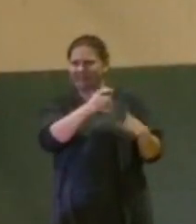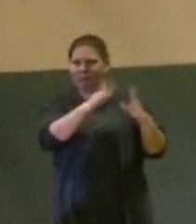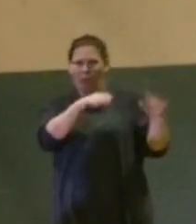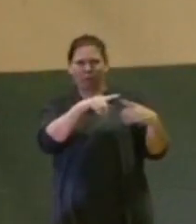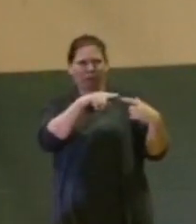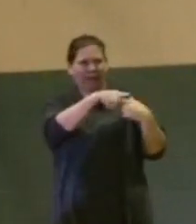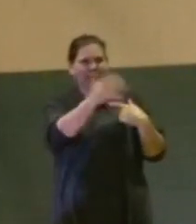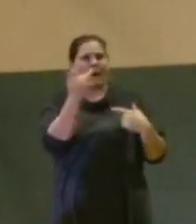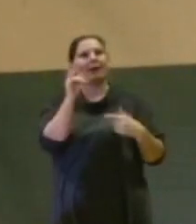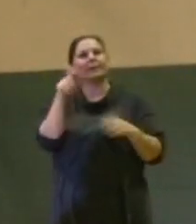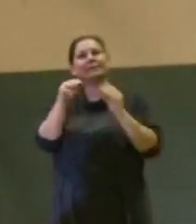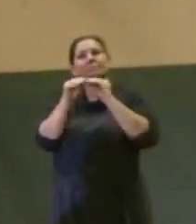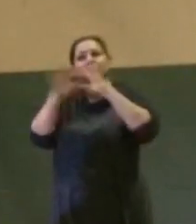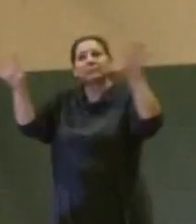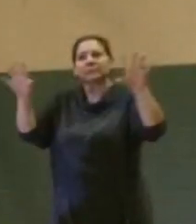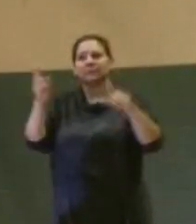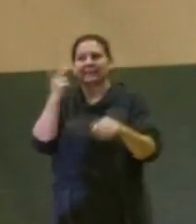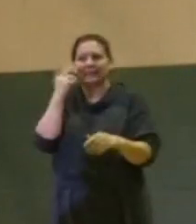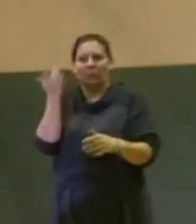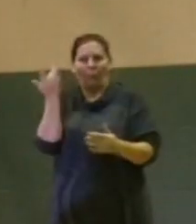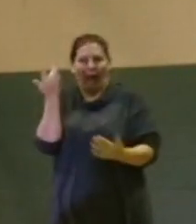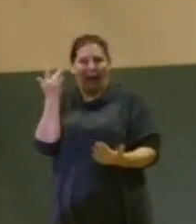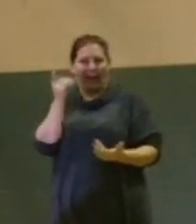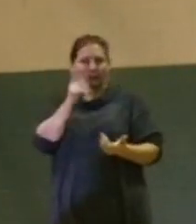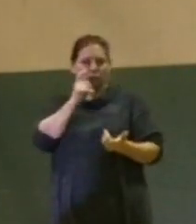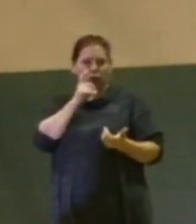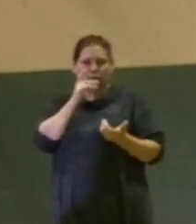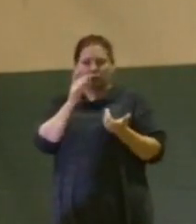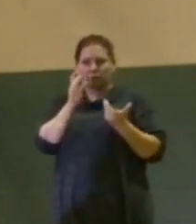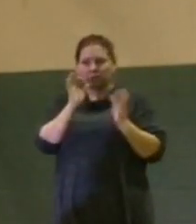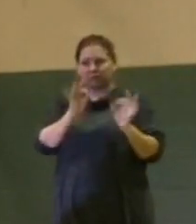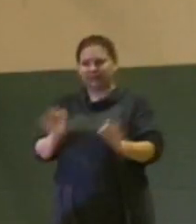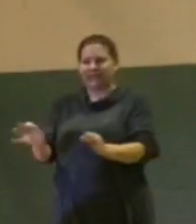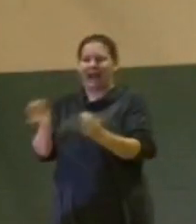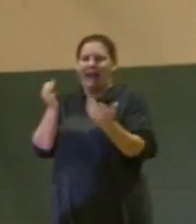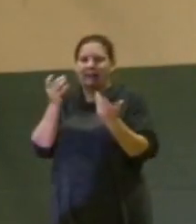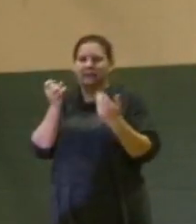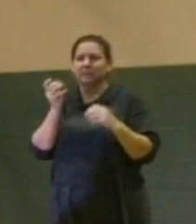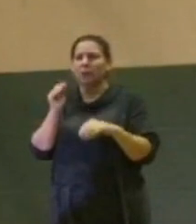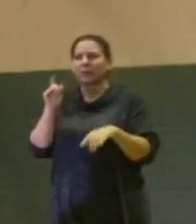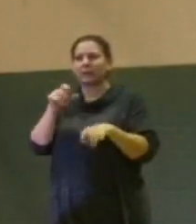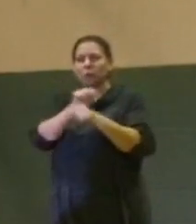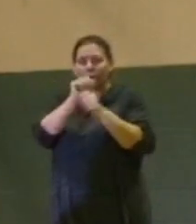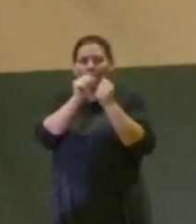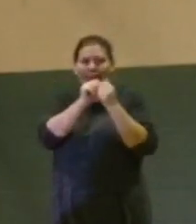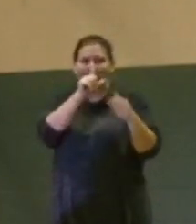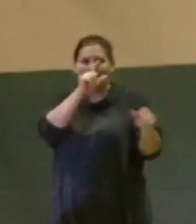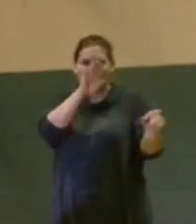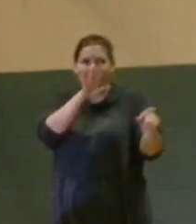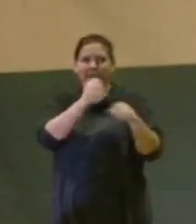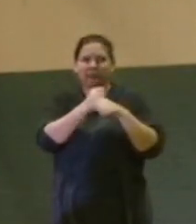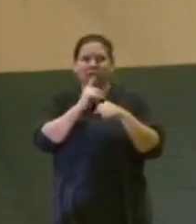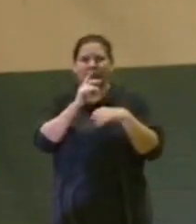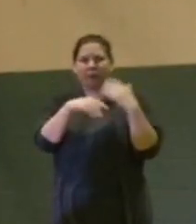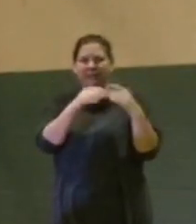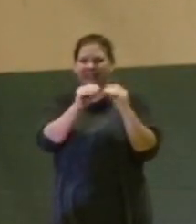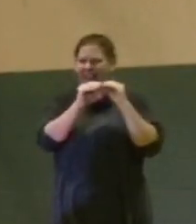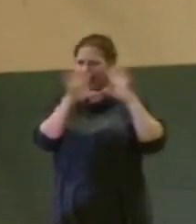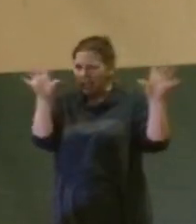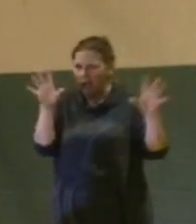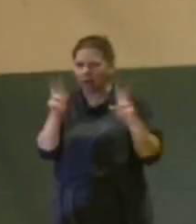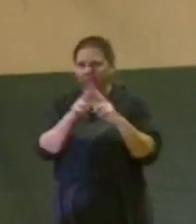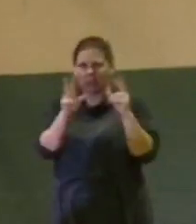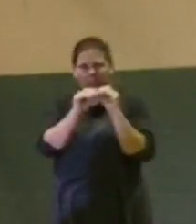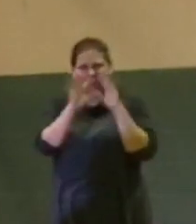we're able to have that transparency and working together with the county commissioners and with the land bank to make sure that that process is clear, clear-cut for